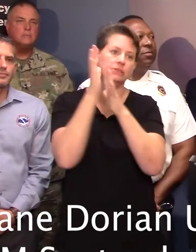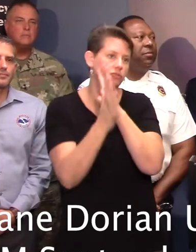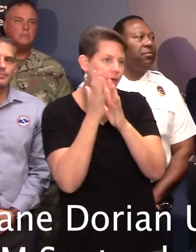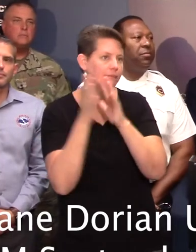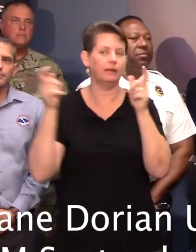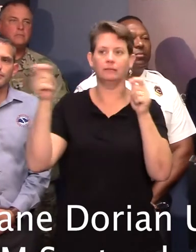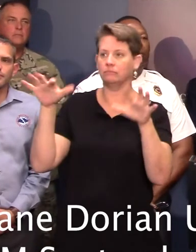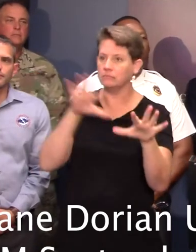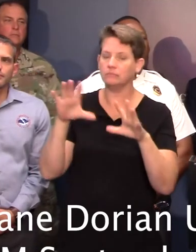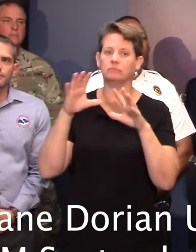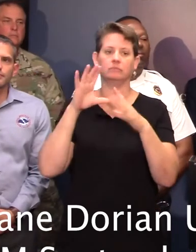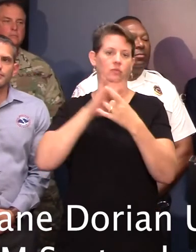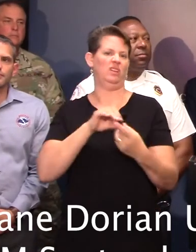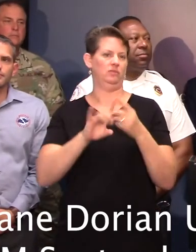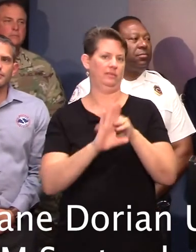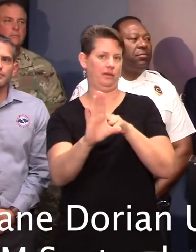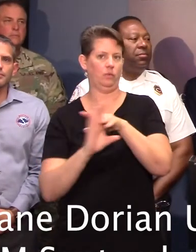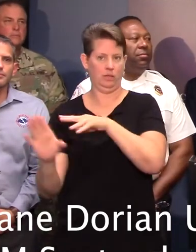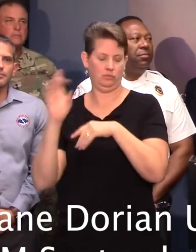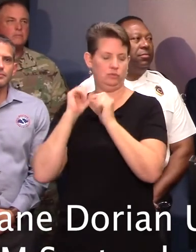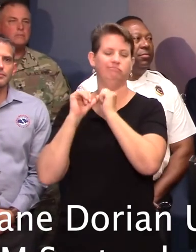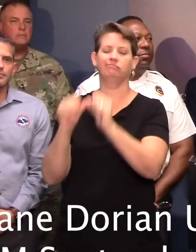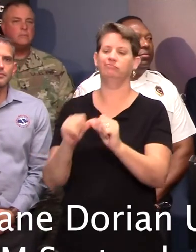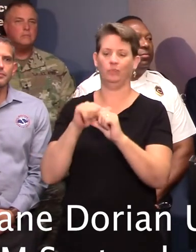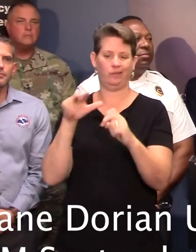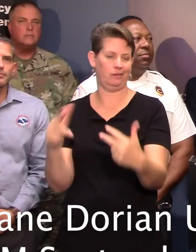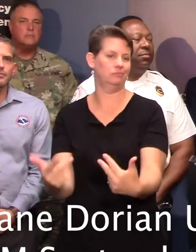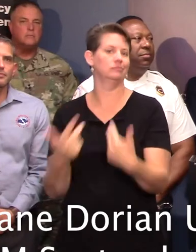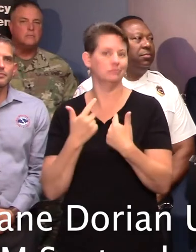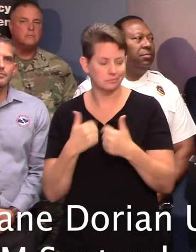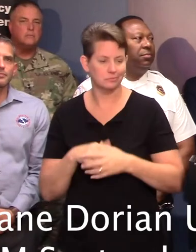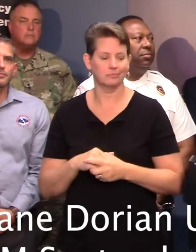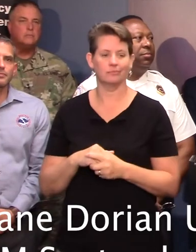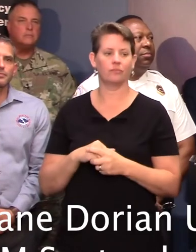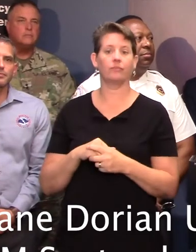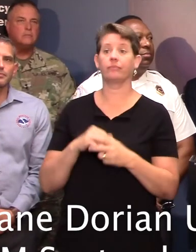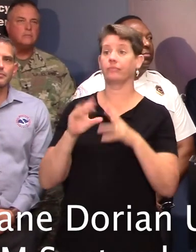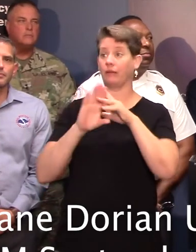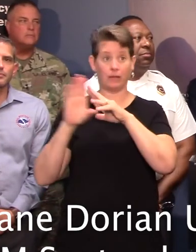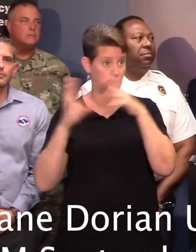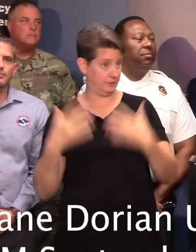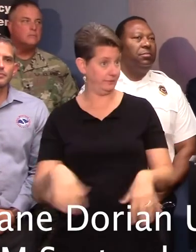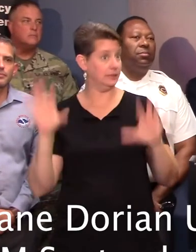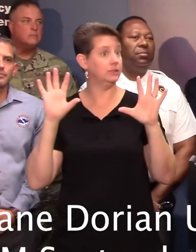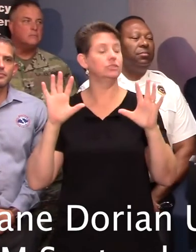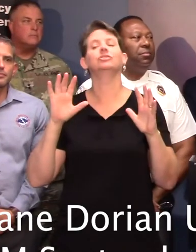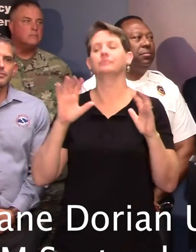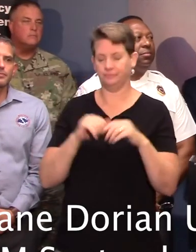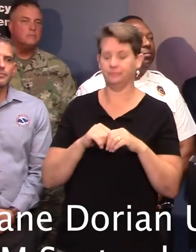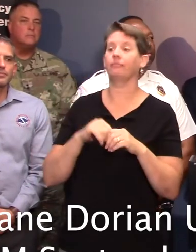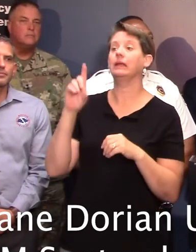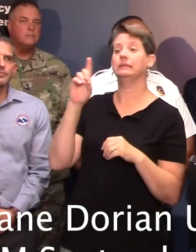Unit with the evacuations. We'll continue to do that with the lane reversals until the evacuations are complete. DNR and